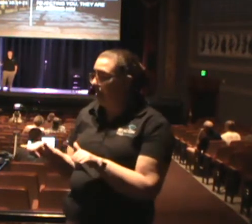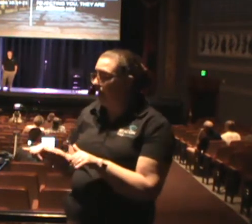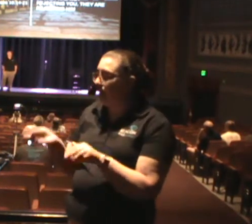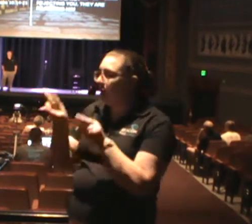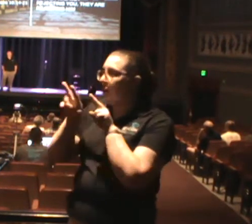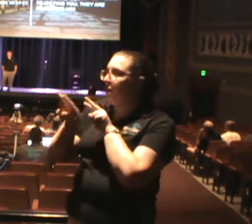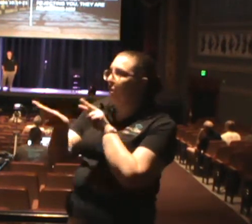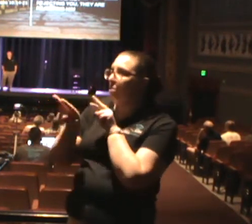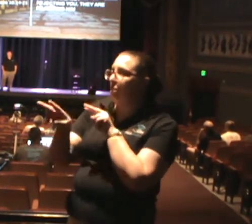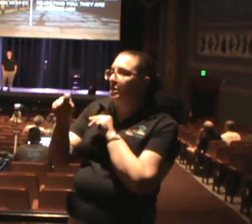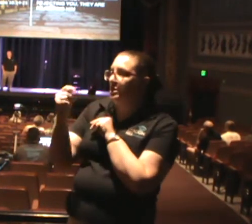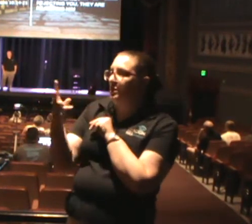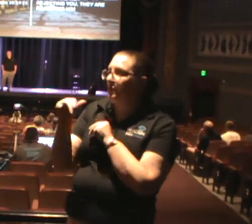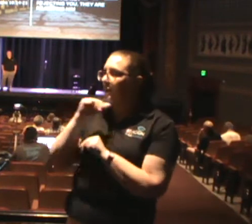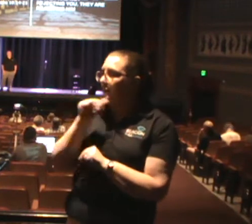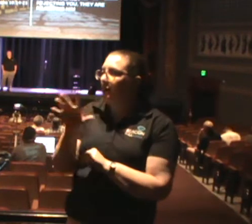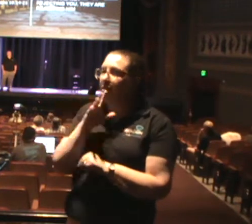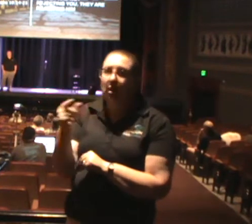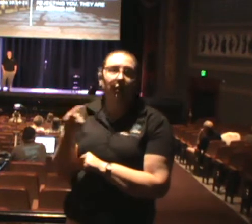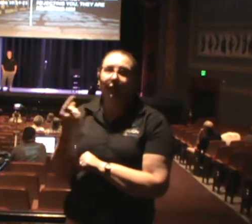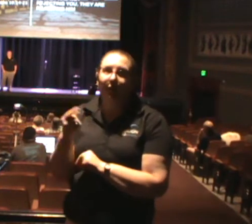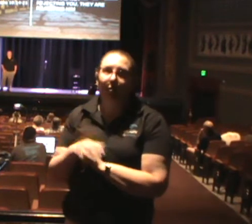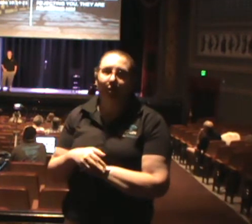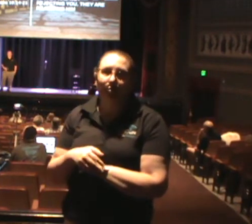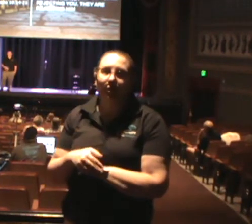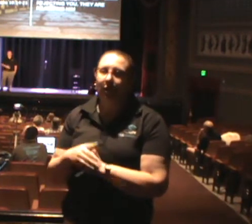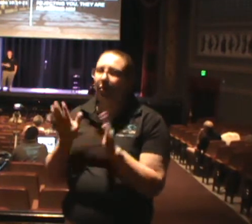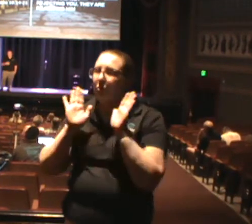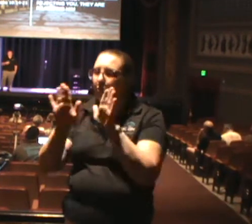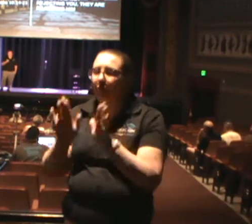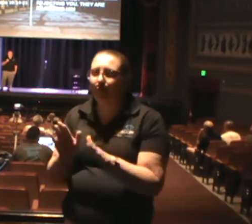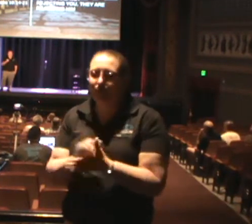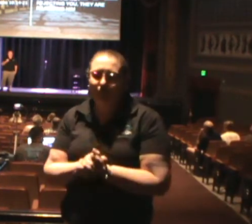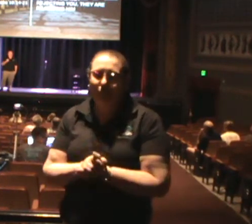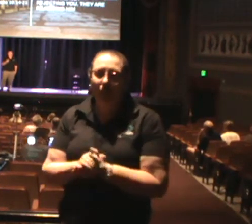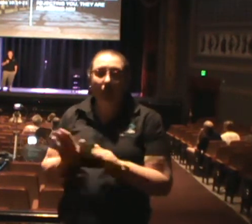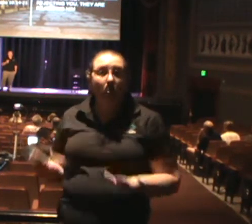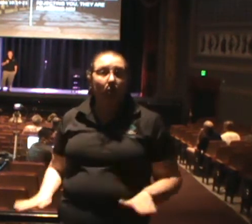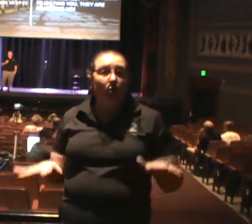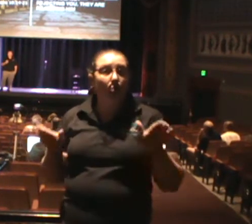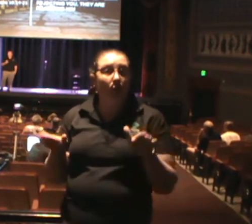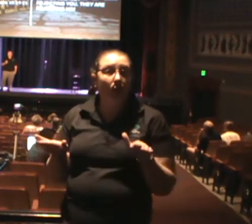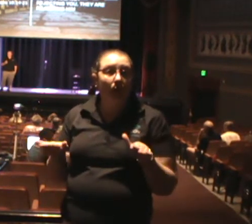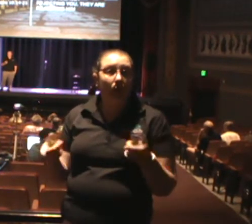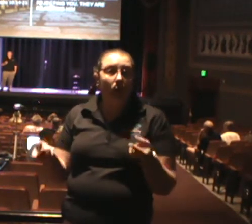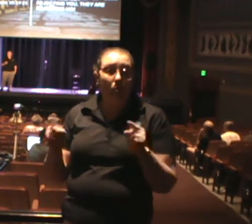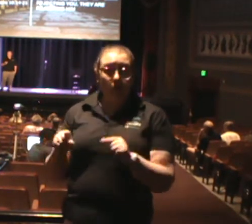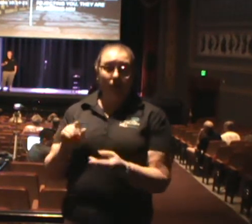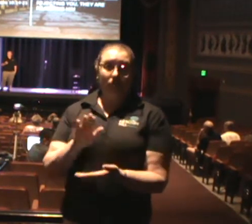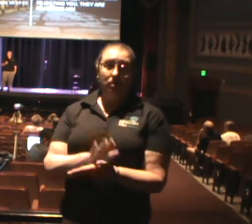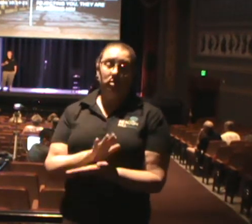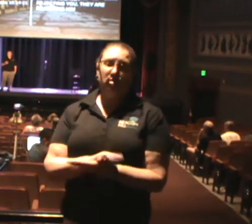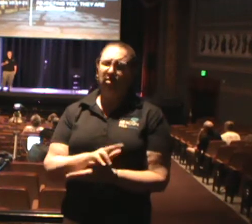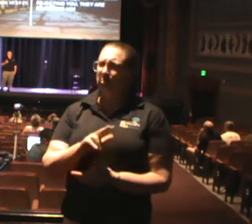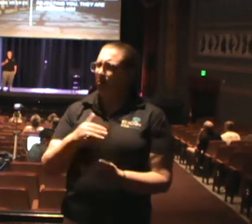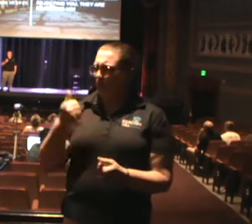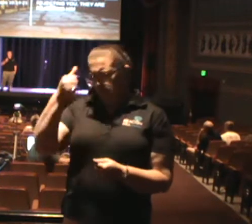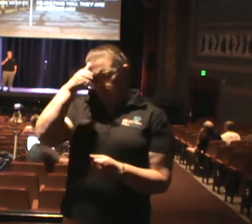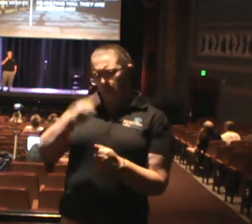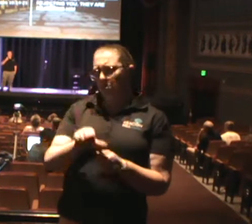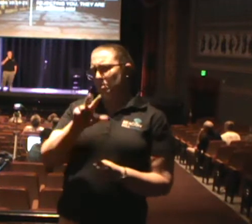talked to a soul yesterday. It was awesome. And growing up, back in school, remember like third and fourth grade